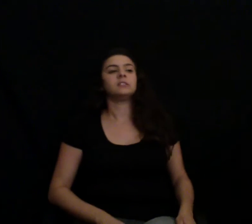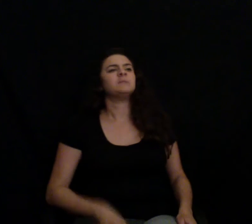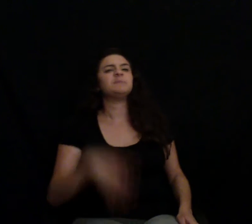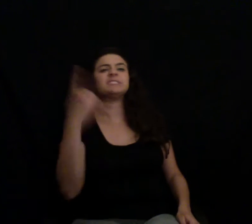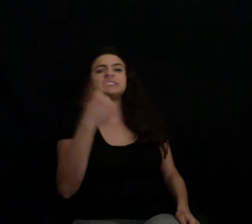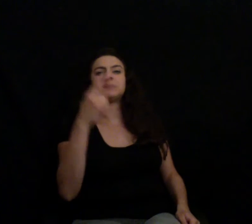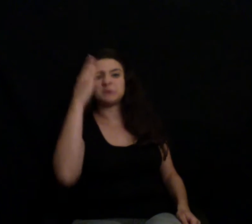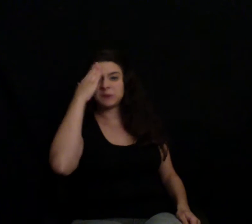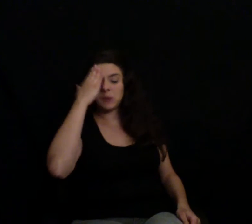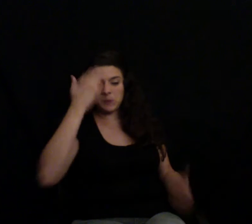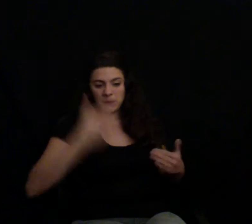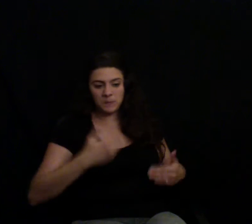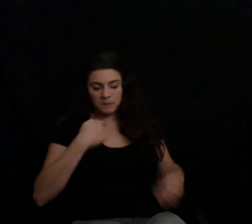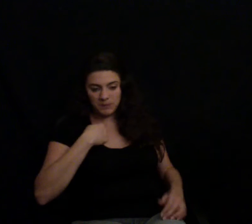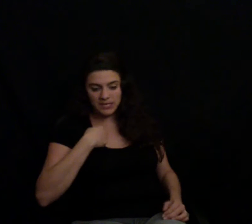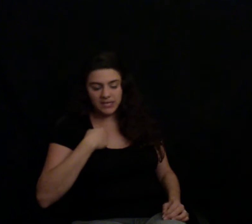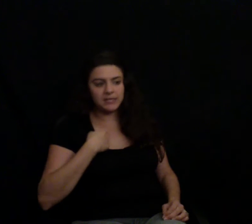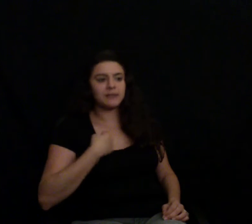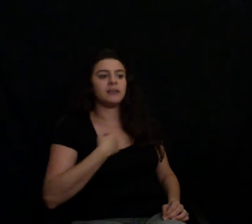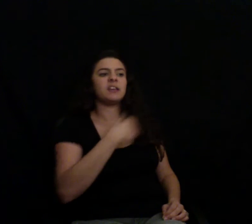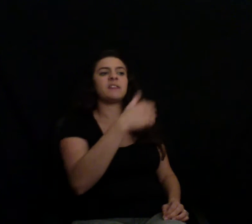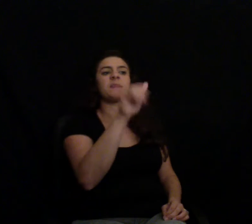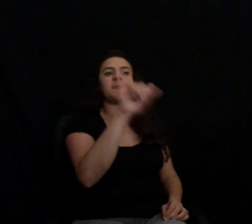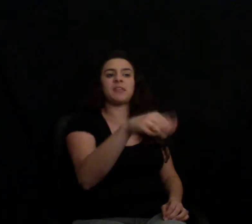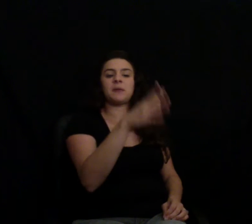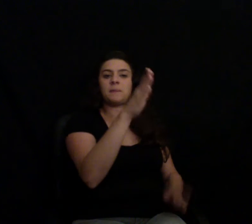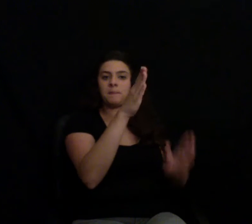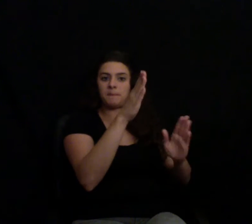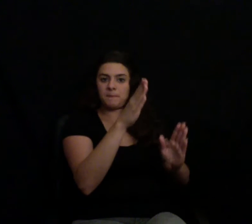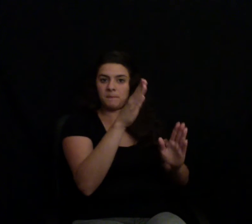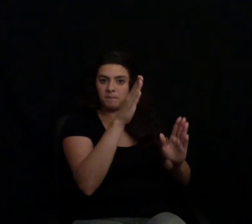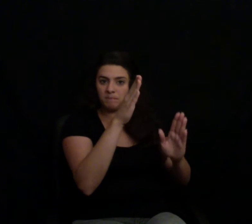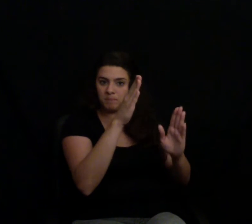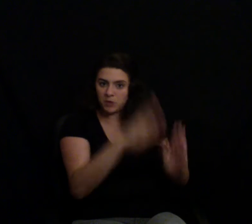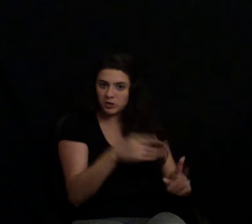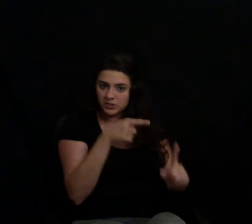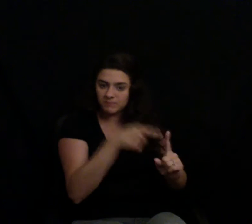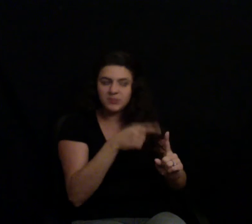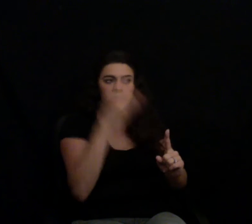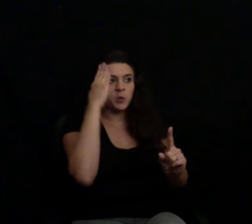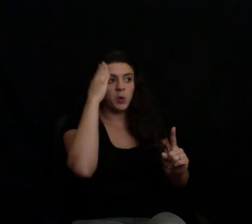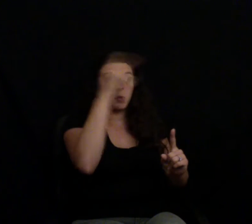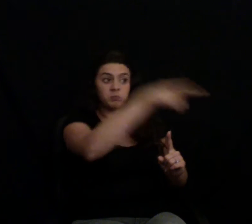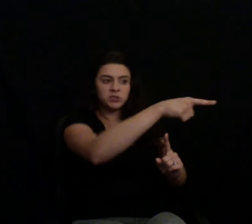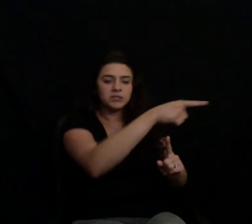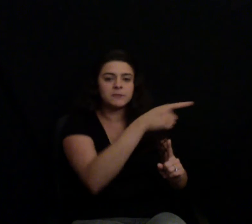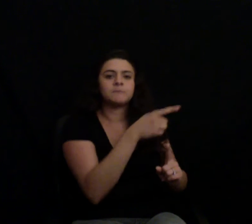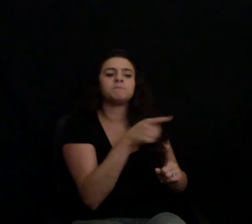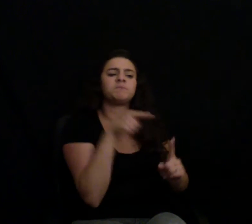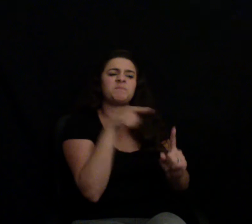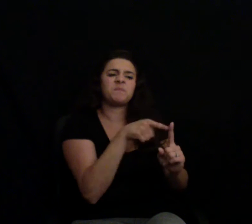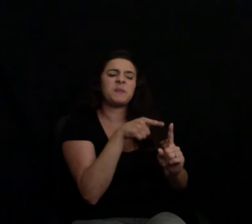for us to speak. My guess is they were hearing the same story from me and her, just kind of at a different angle.